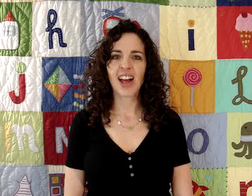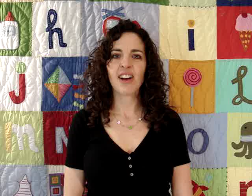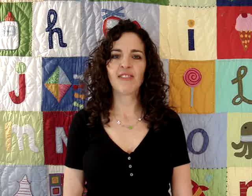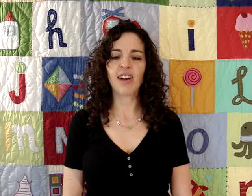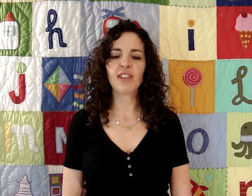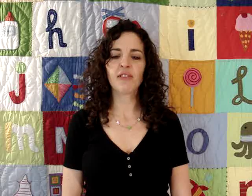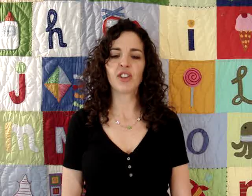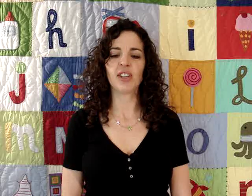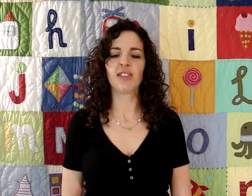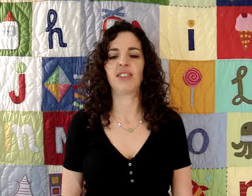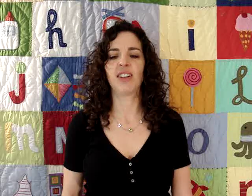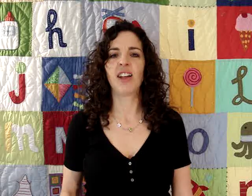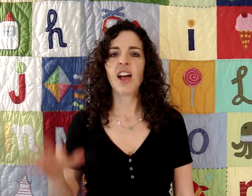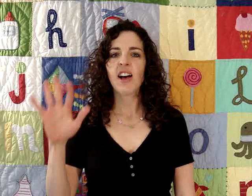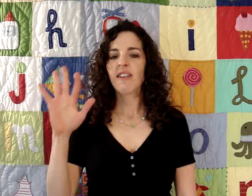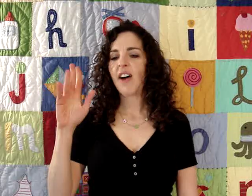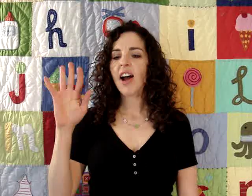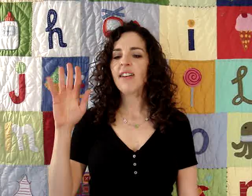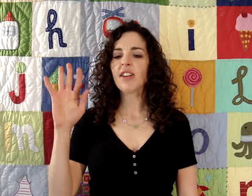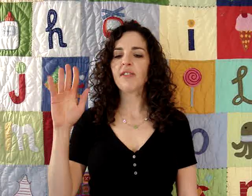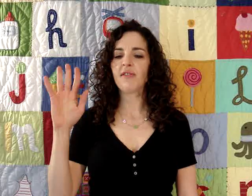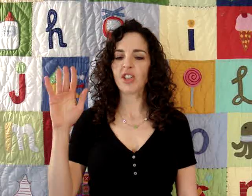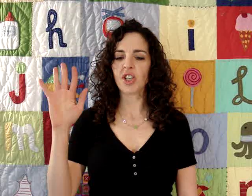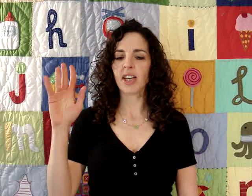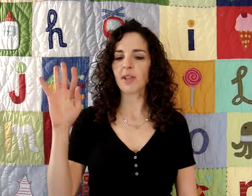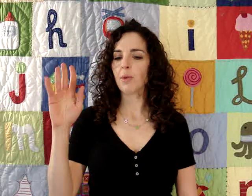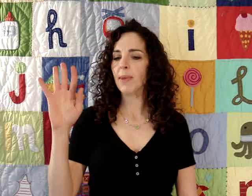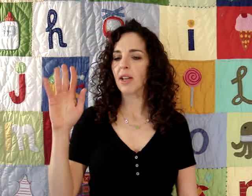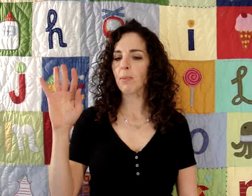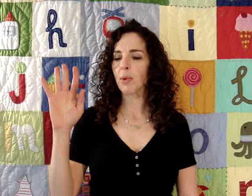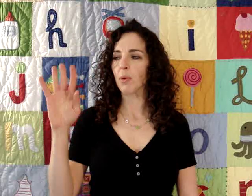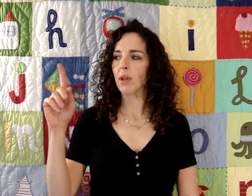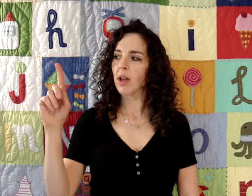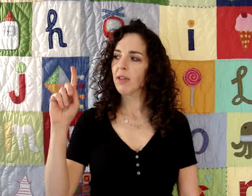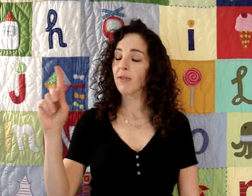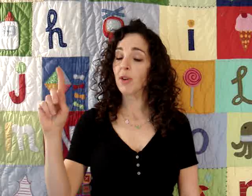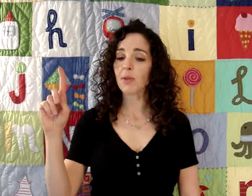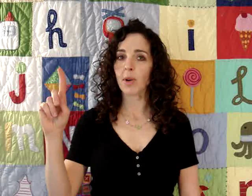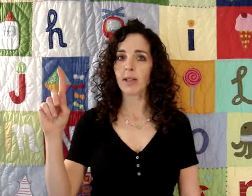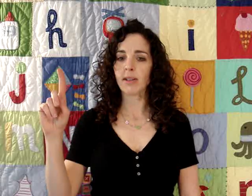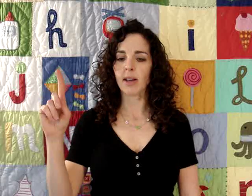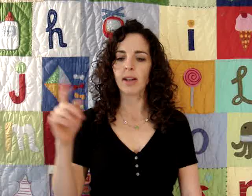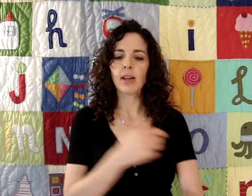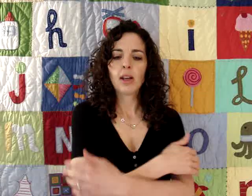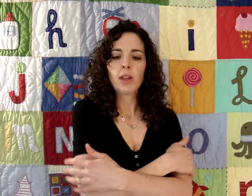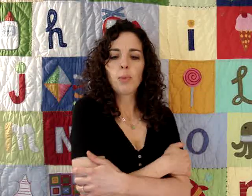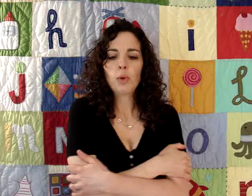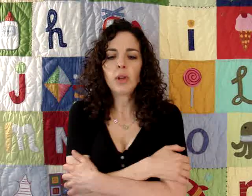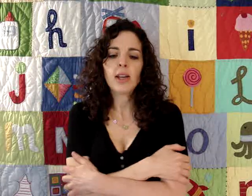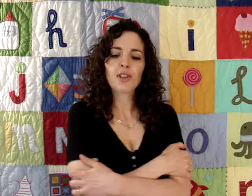Five Little Fishies. Five little fishies swimming in a pool. The first one said, the pool is